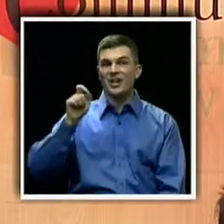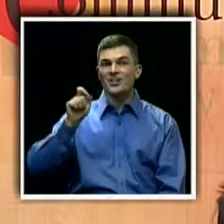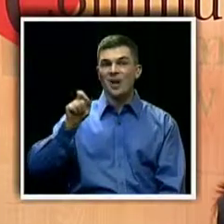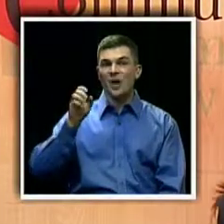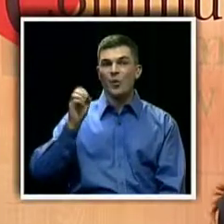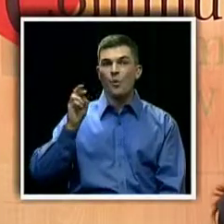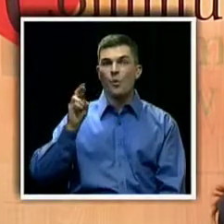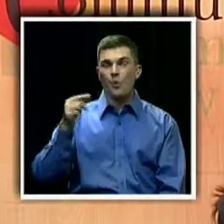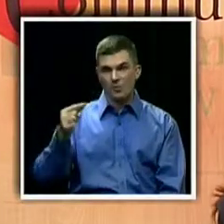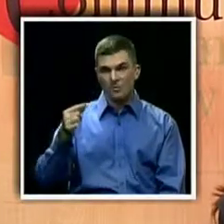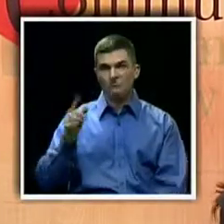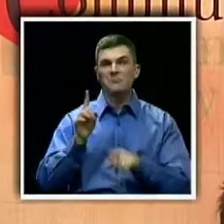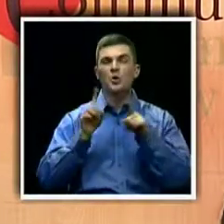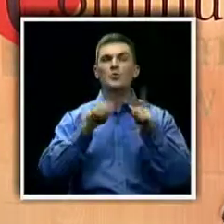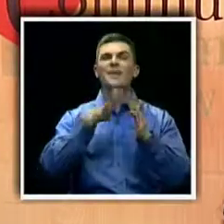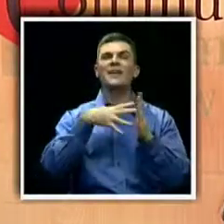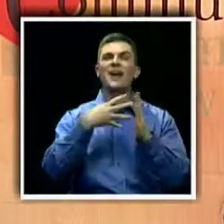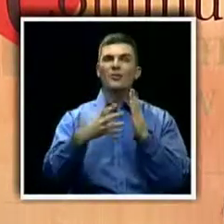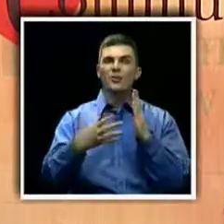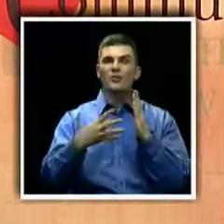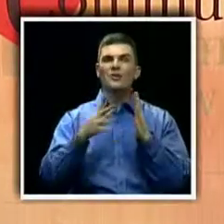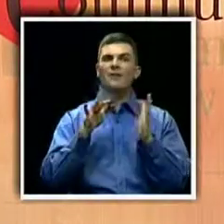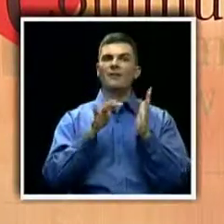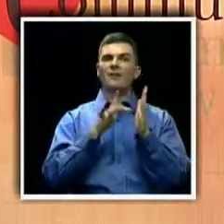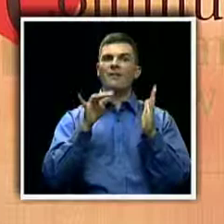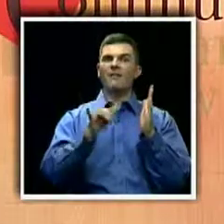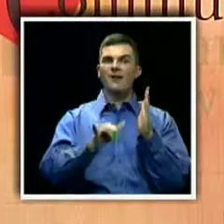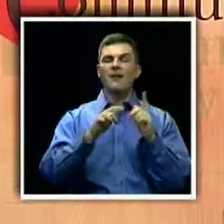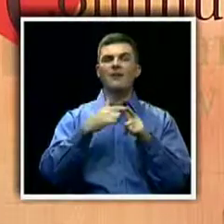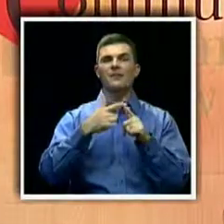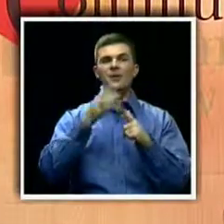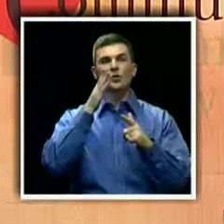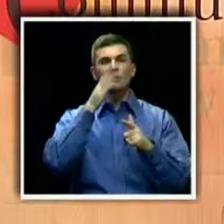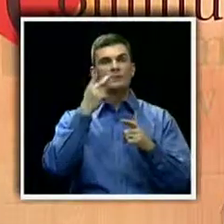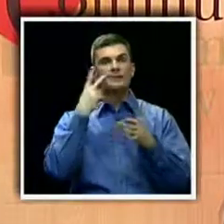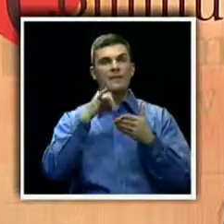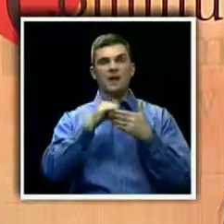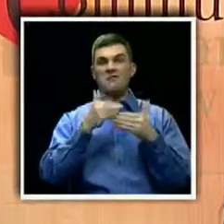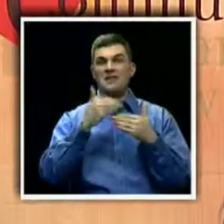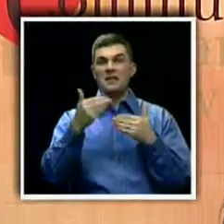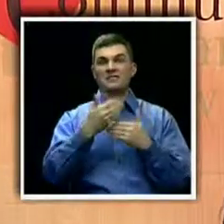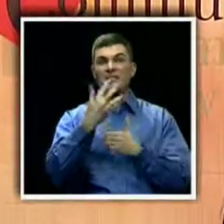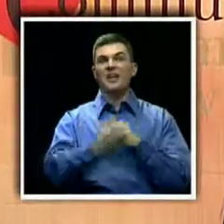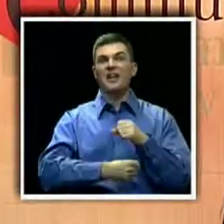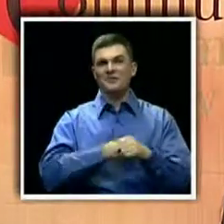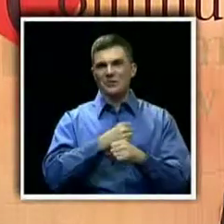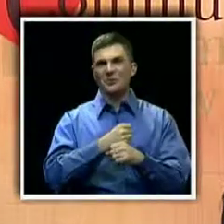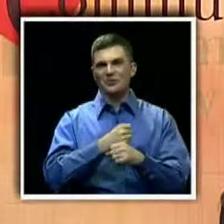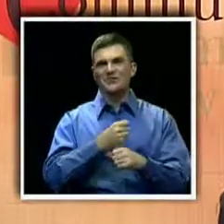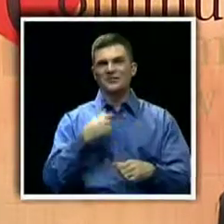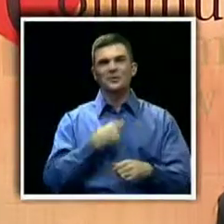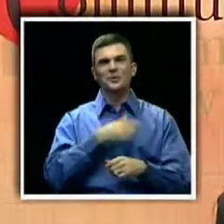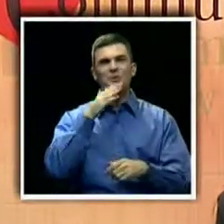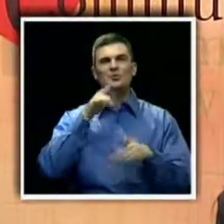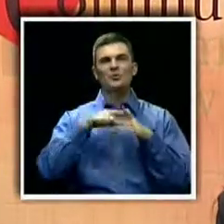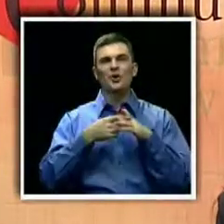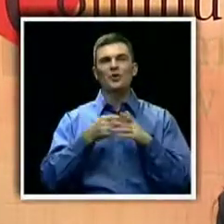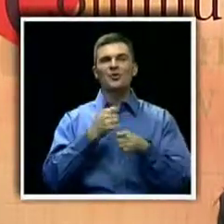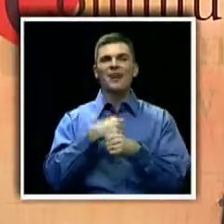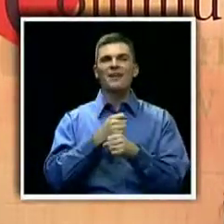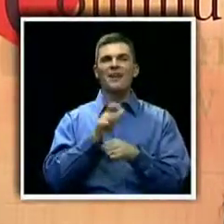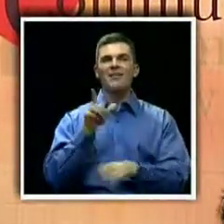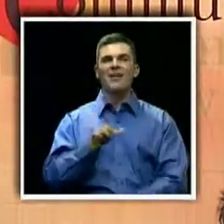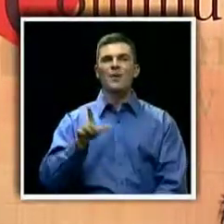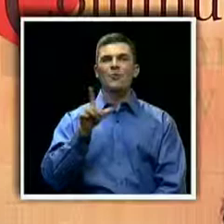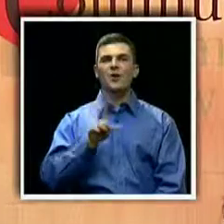calendar of events and click on it. And it will be on for the next five years. So we're going to start creating a library of shows. And